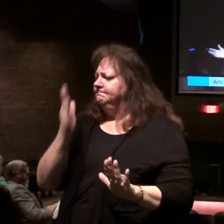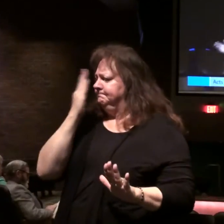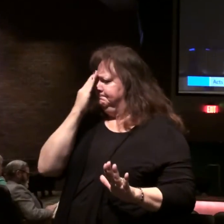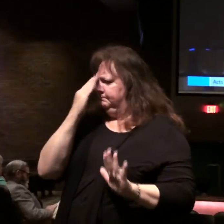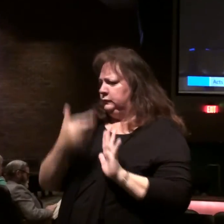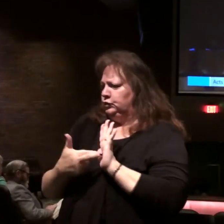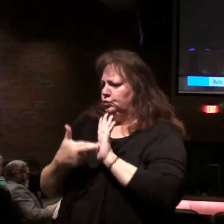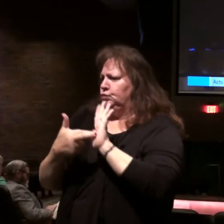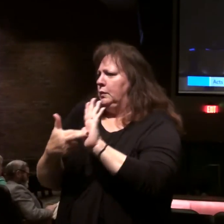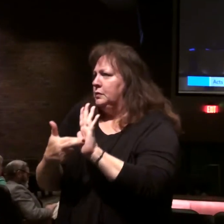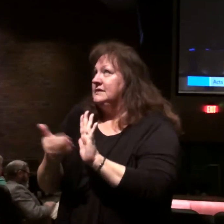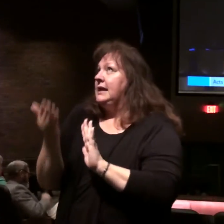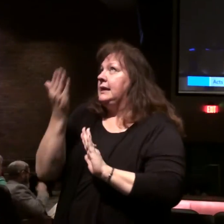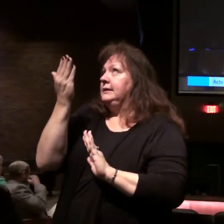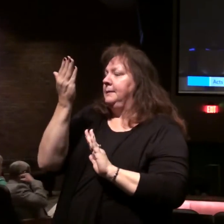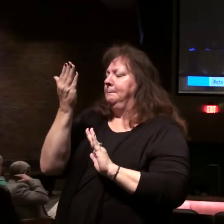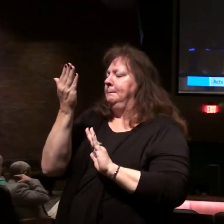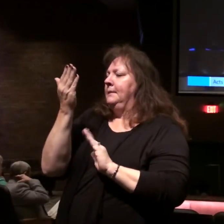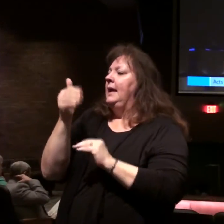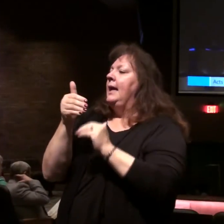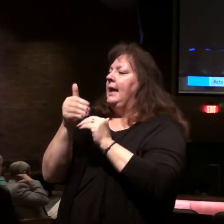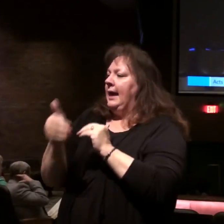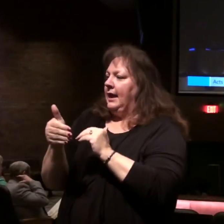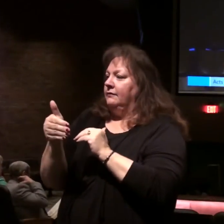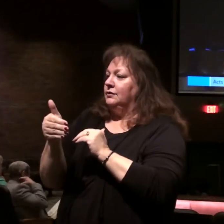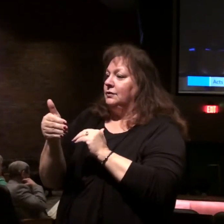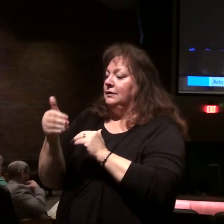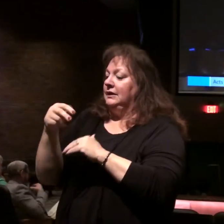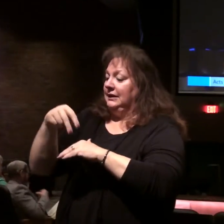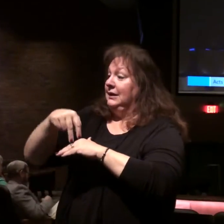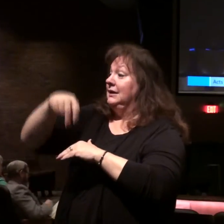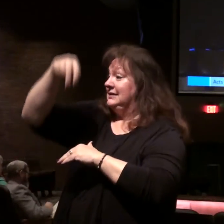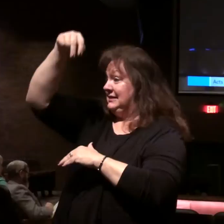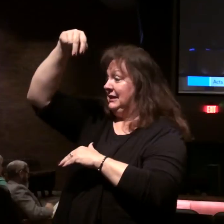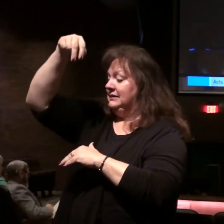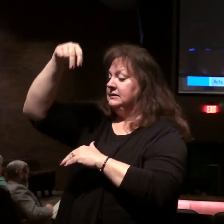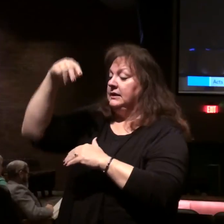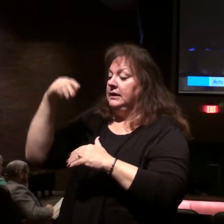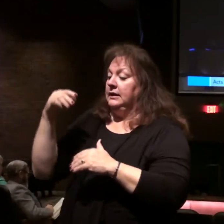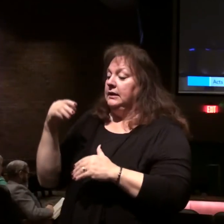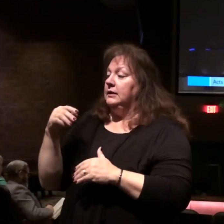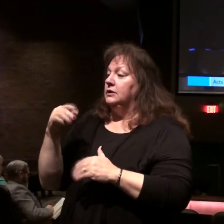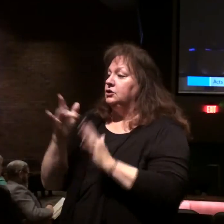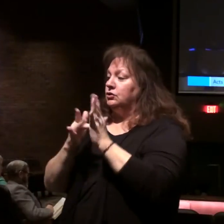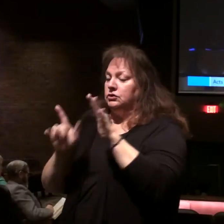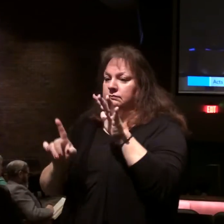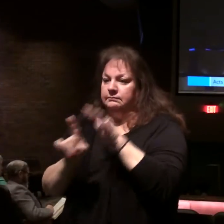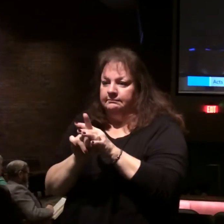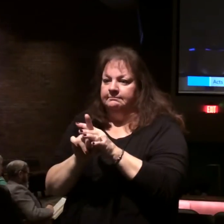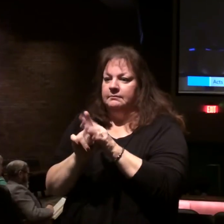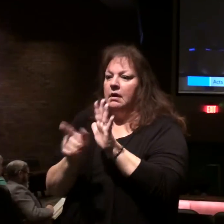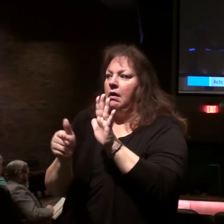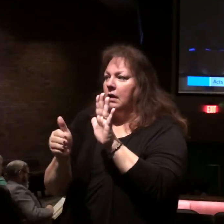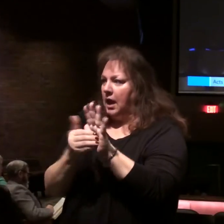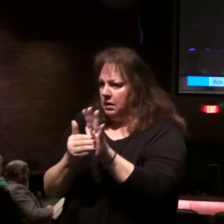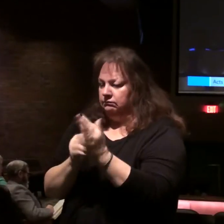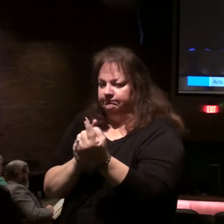to represent him after his ascension. So that's what's going on. He's appearing to them again